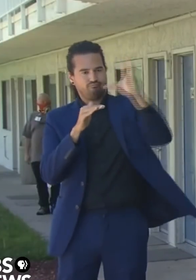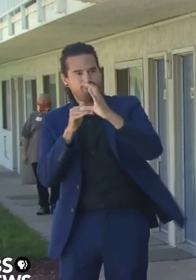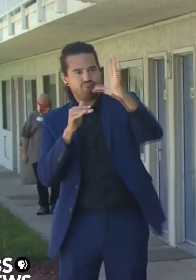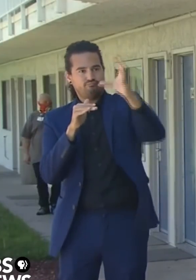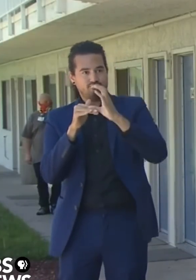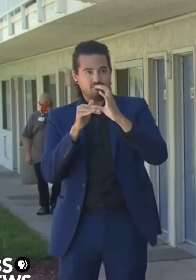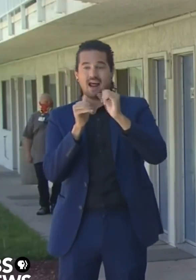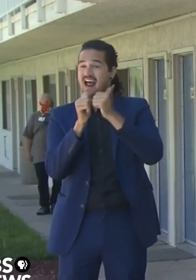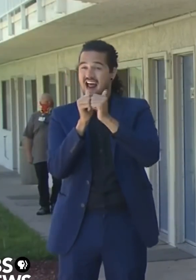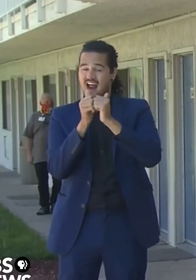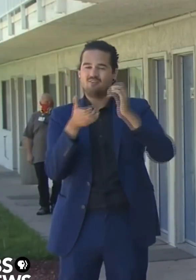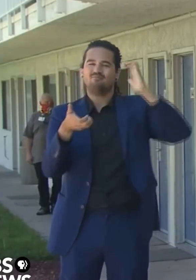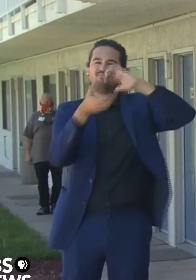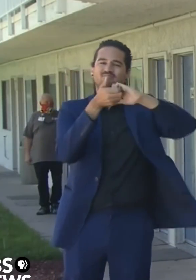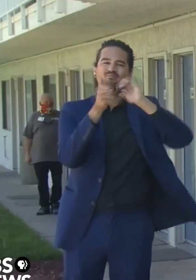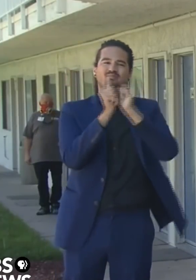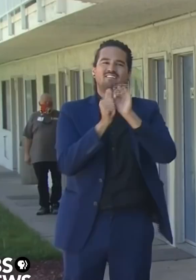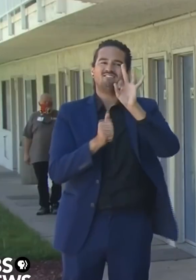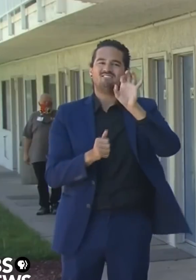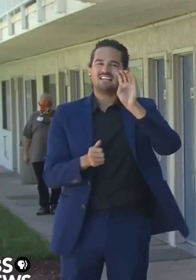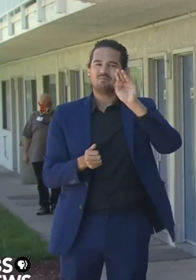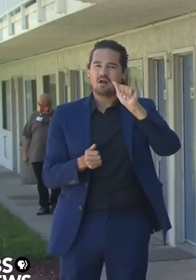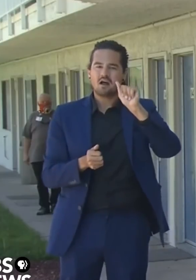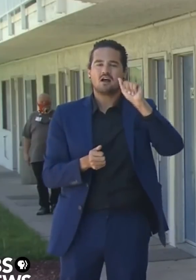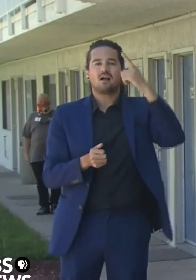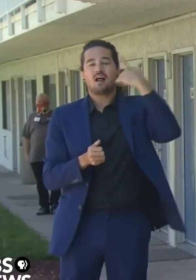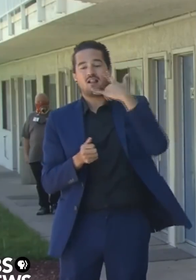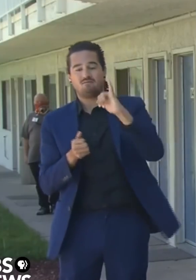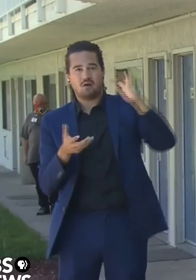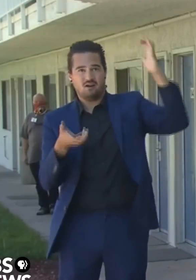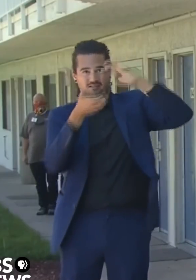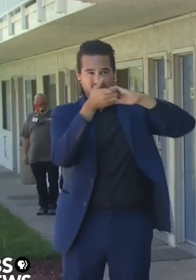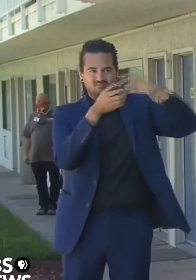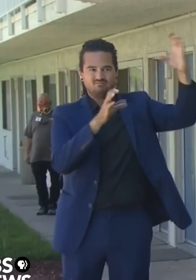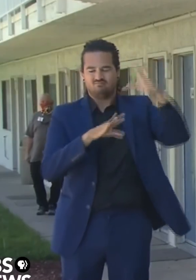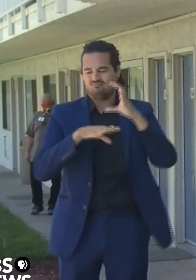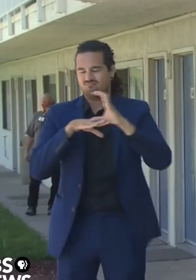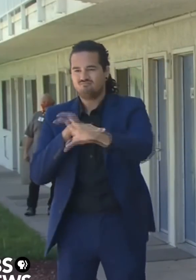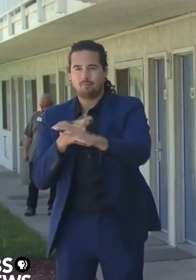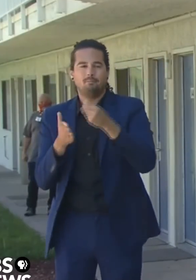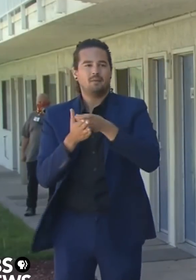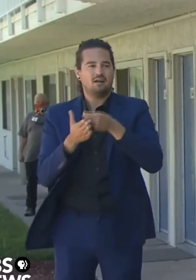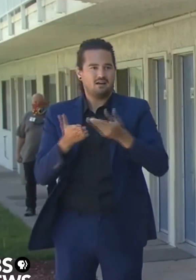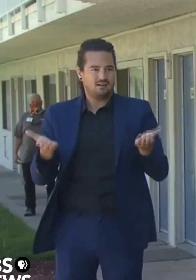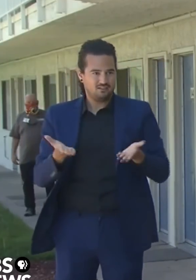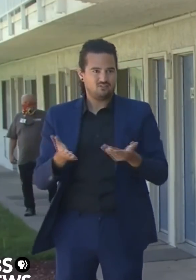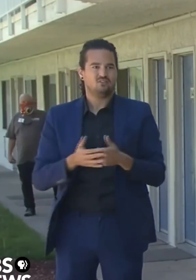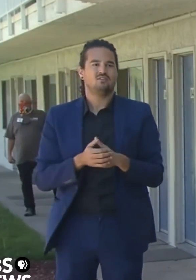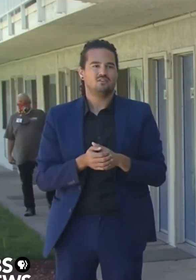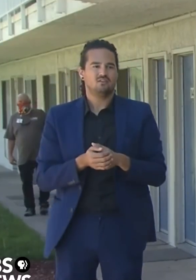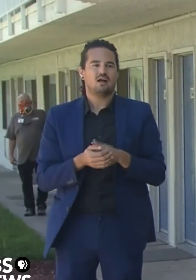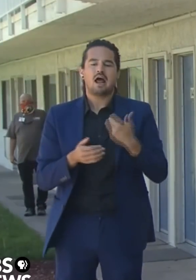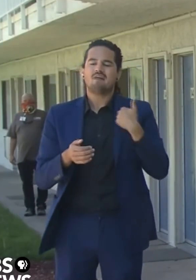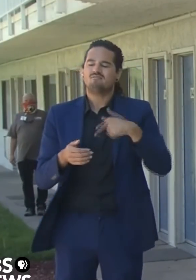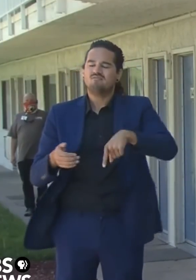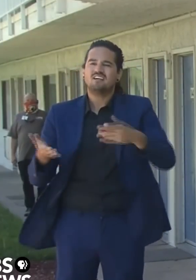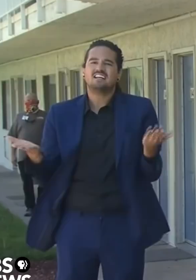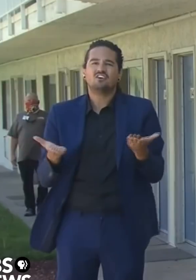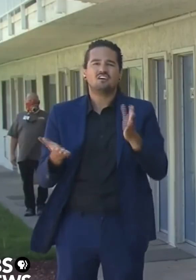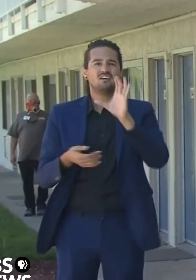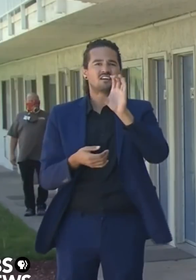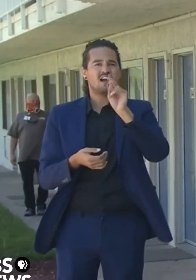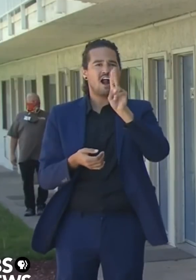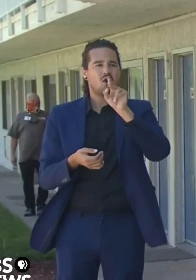California. But at the end of the day, this program doesn't work without outstanding local officials doing